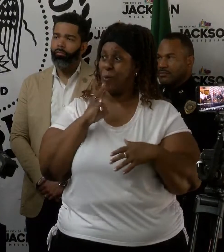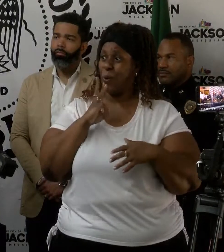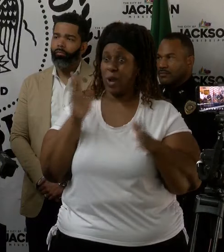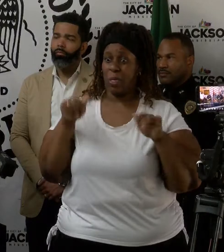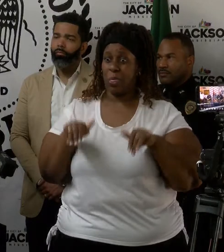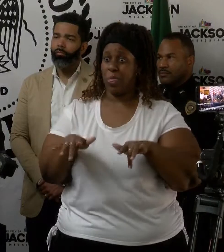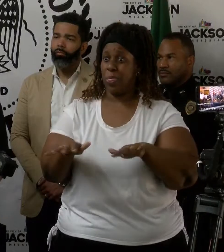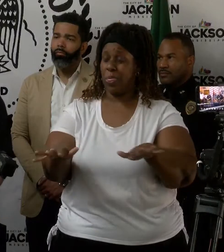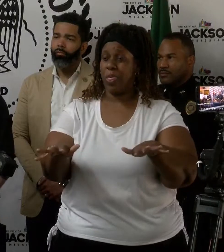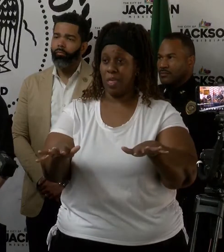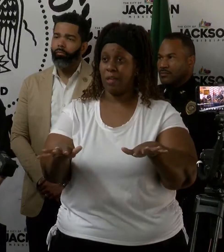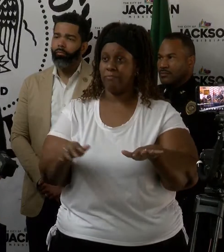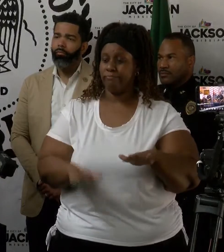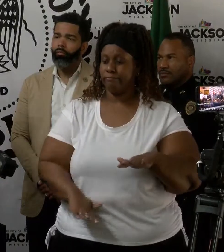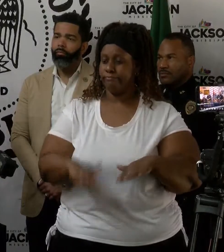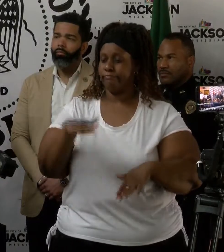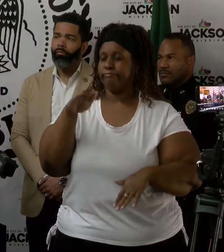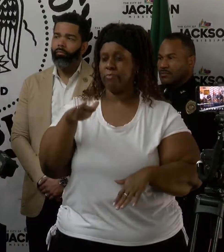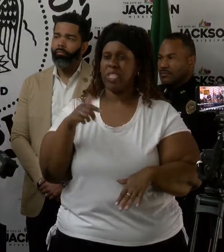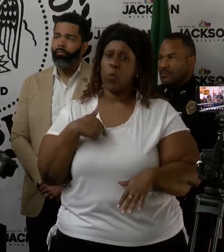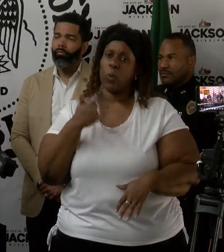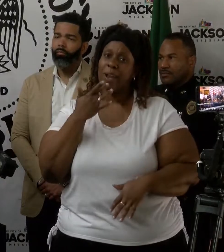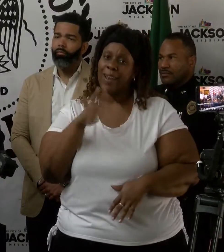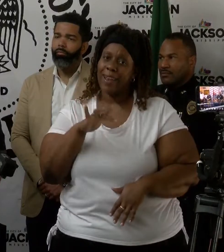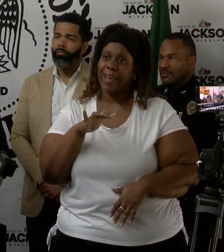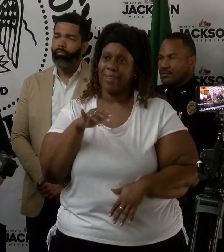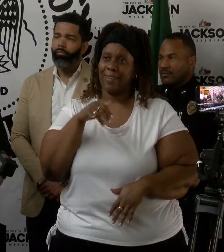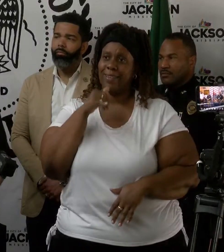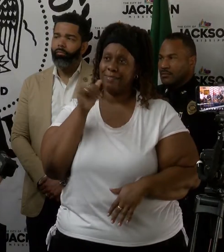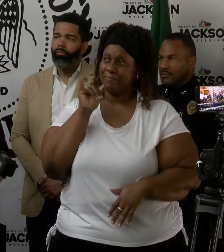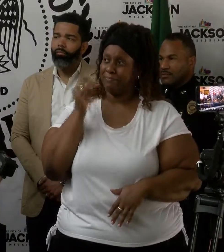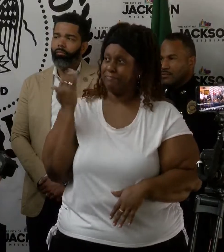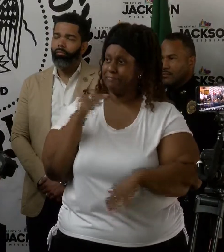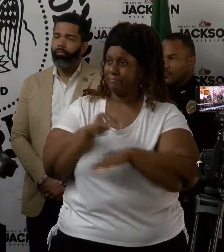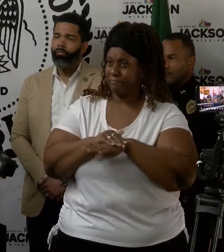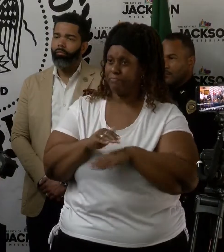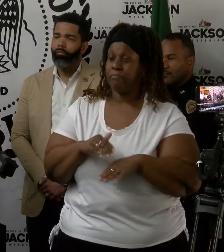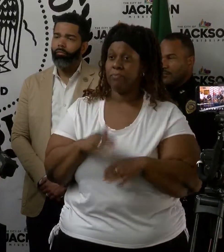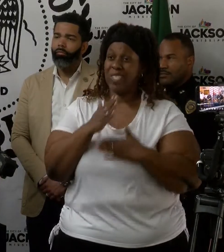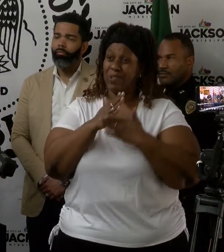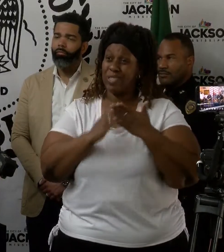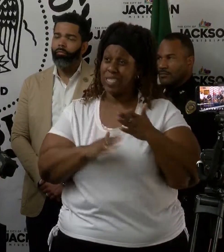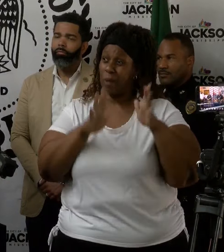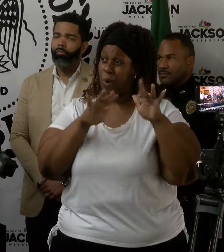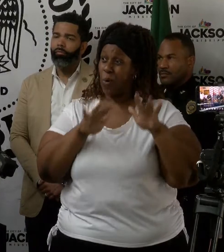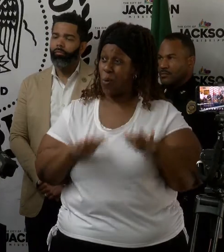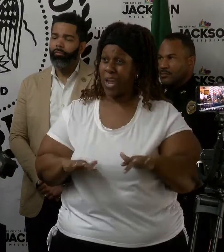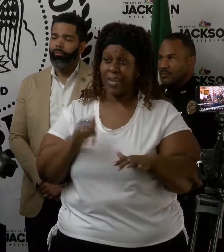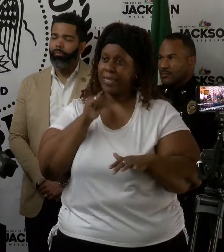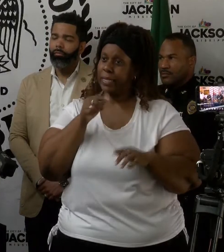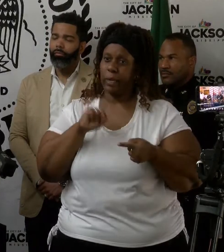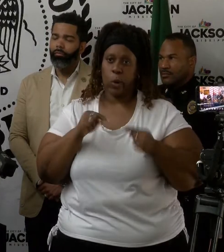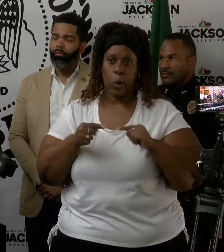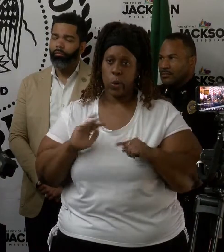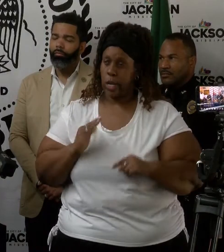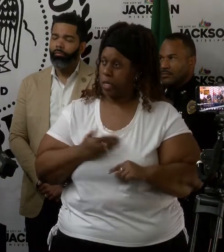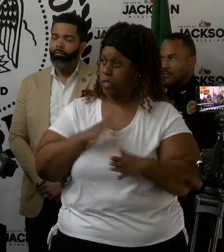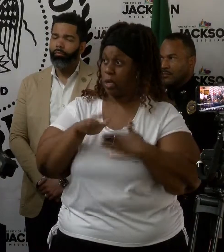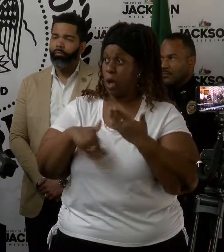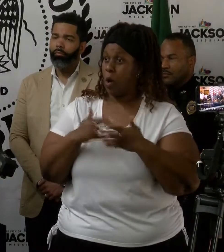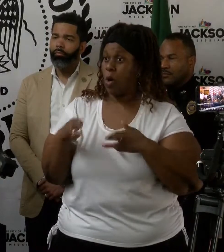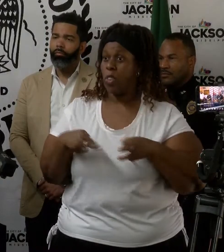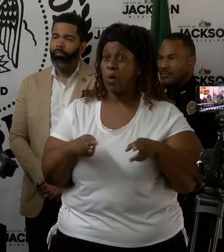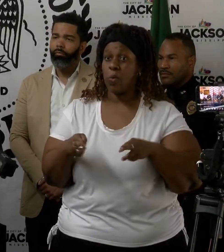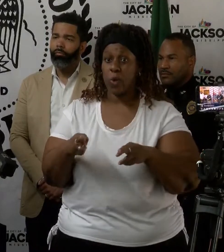evening, so we were very fortunate. What's good about that, just a little rain that did fall upstream did not hurt us any. All the rivers